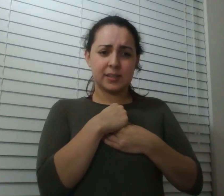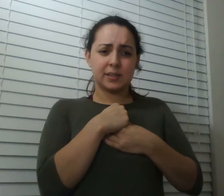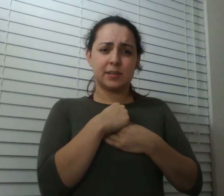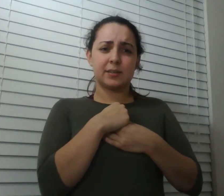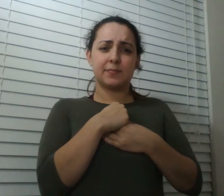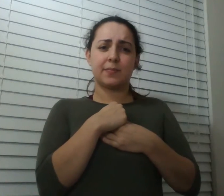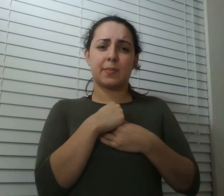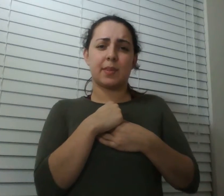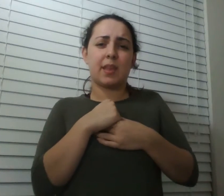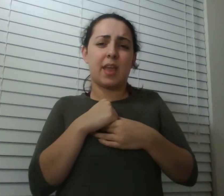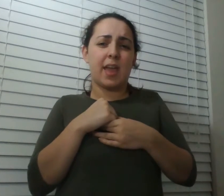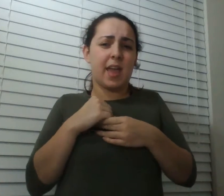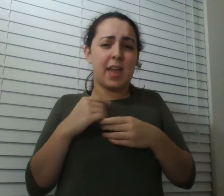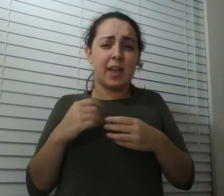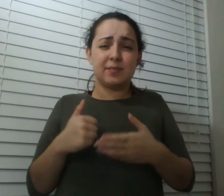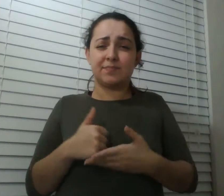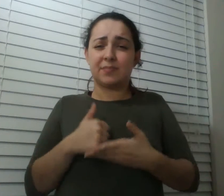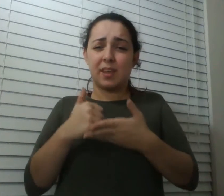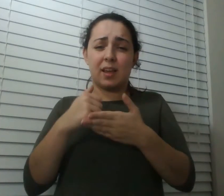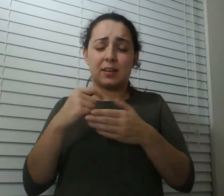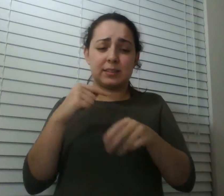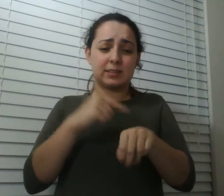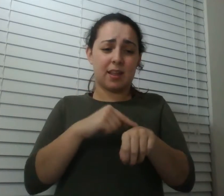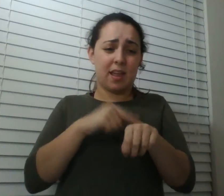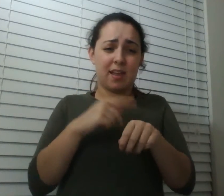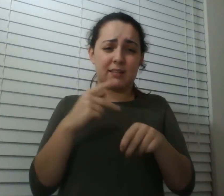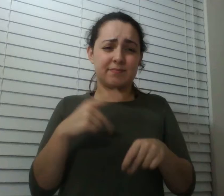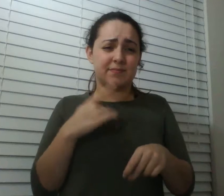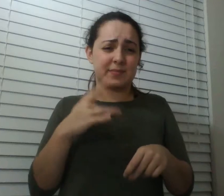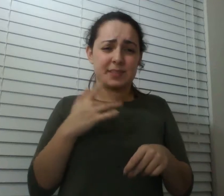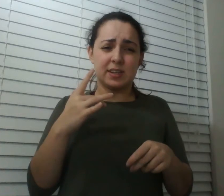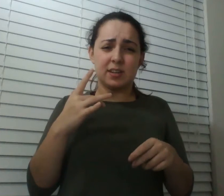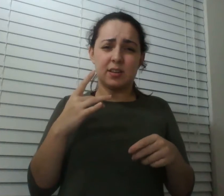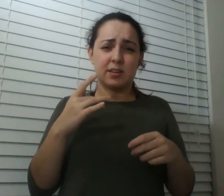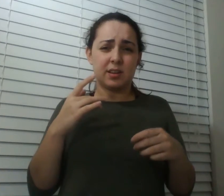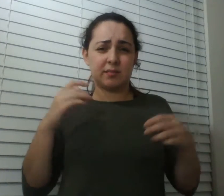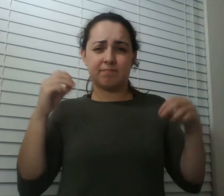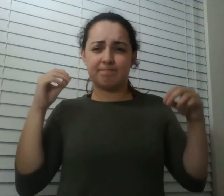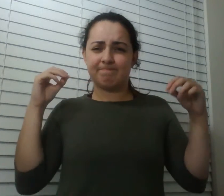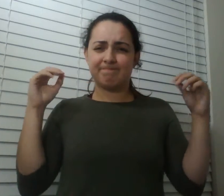stopped i was drowning